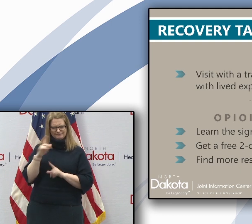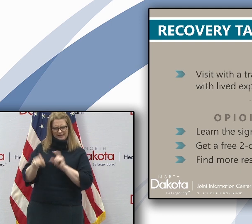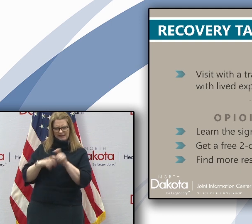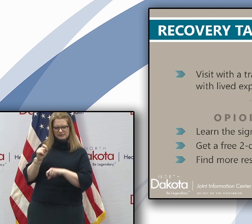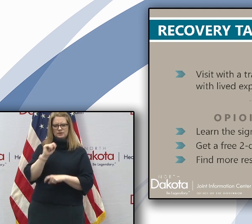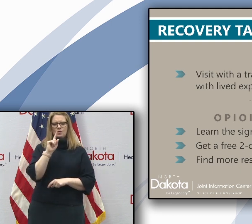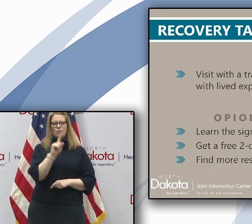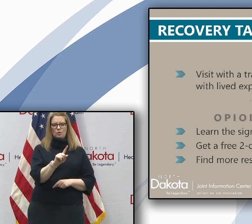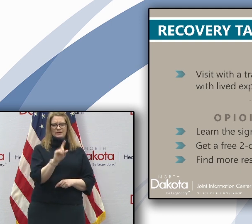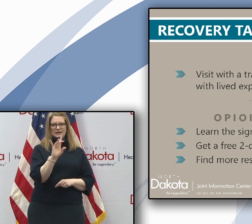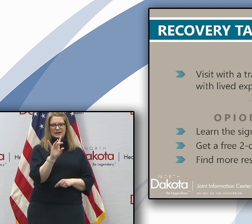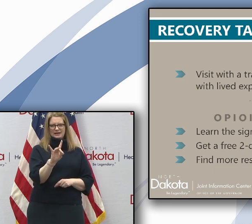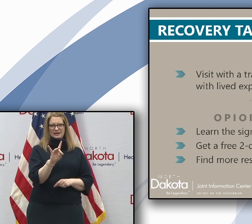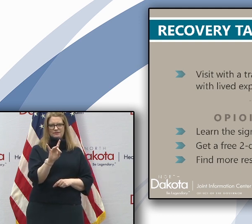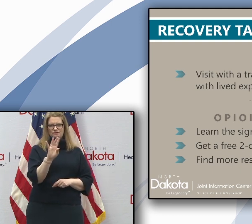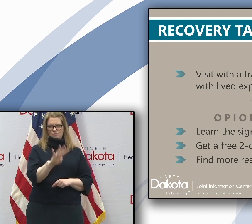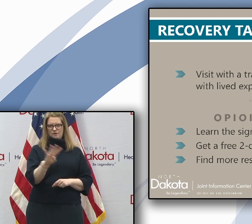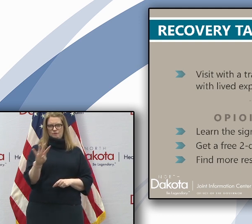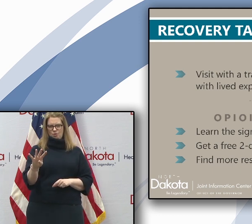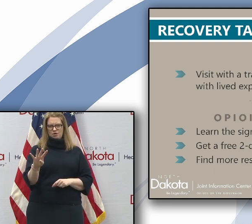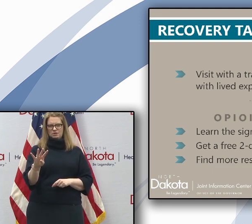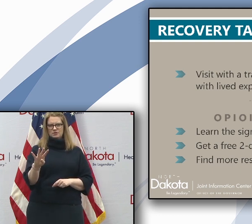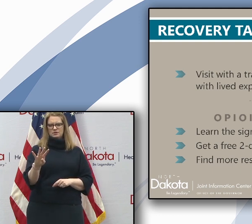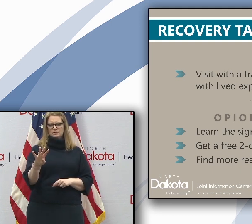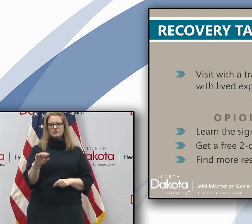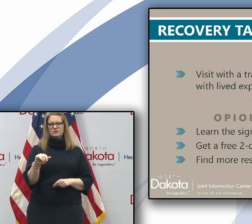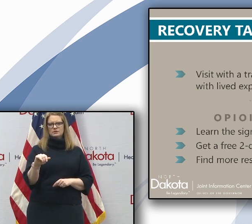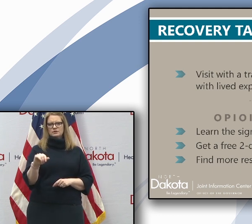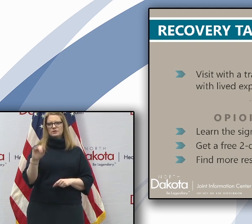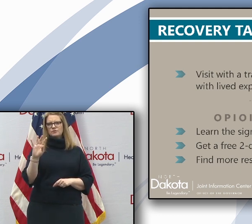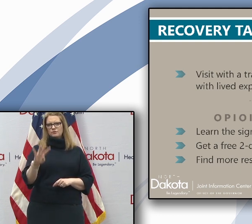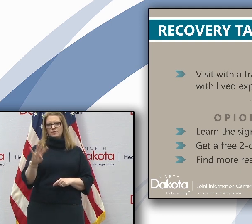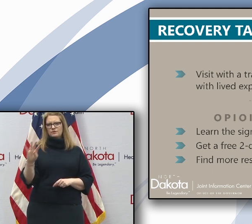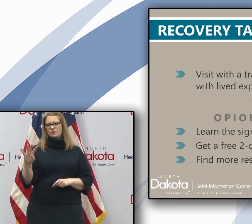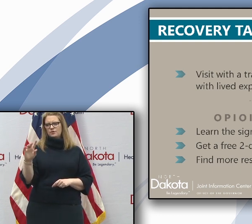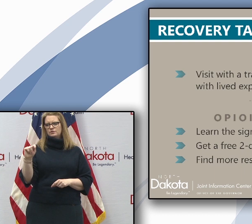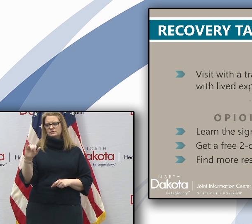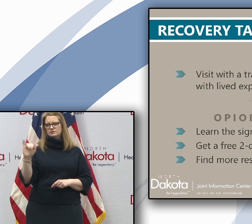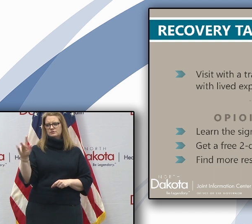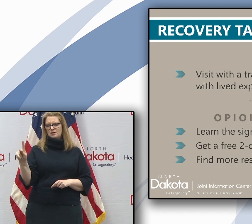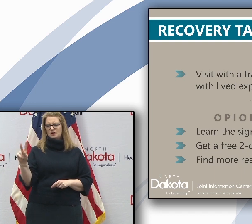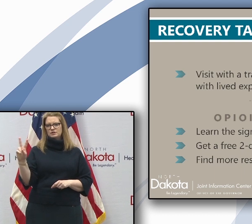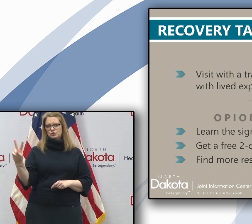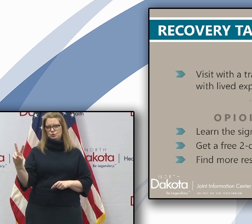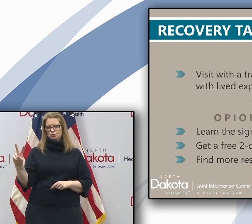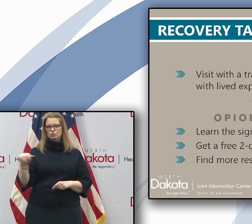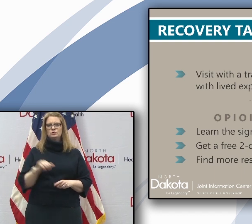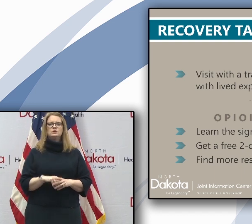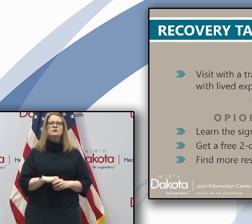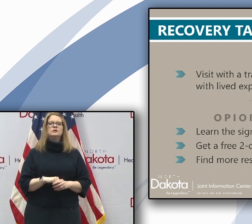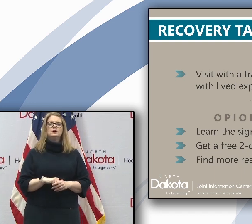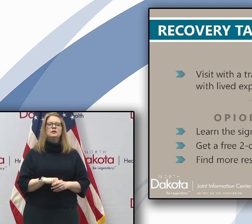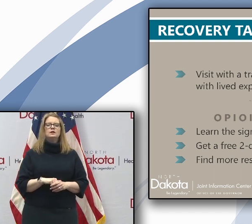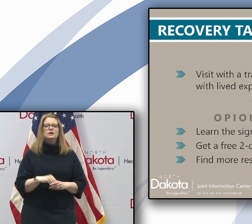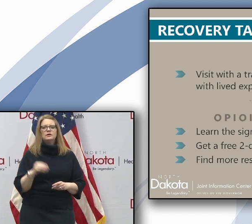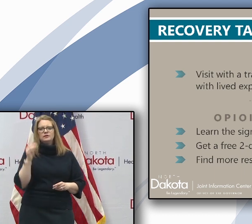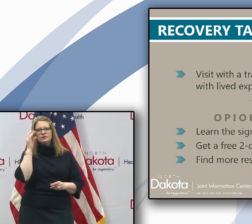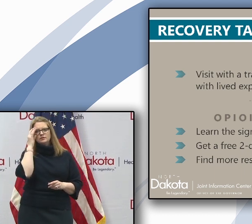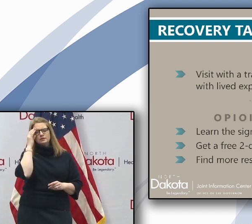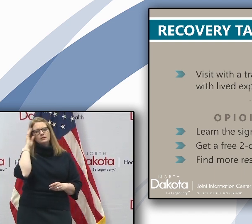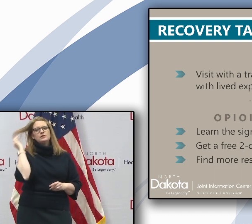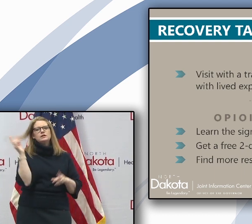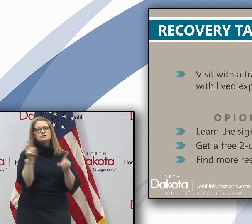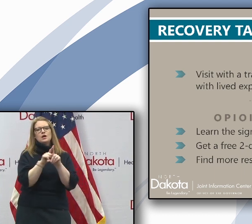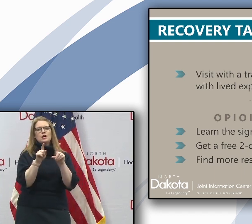number is 1-844-44-TALK-2. There's also a great